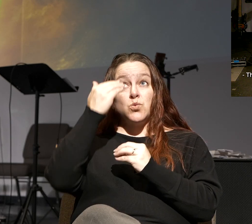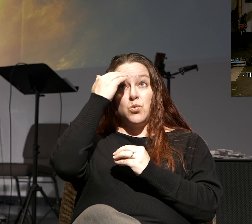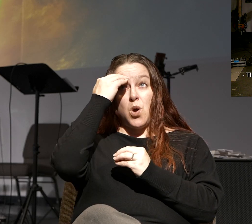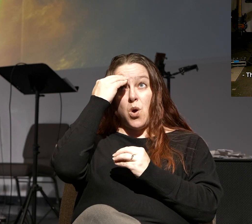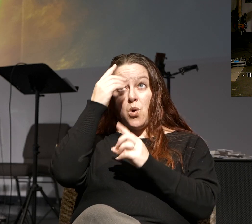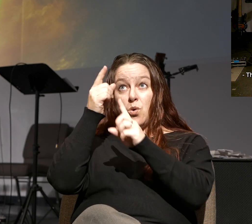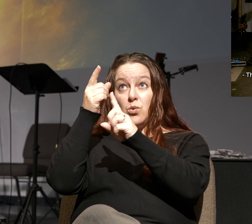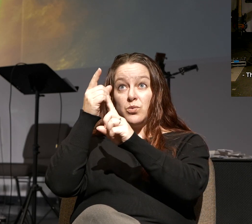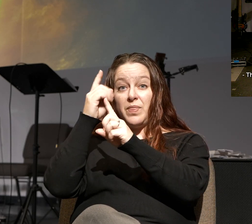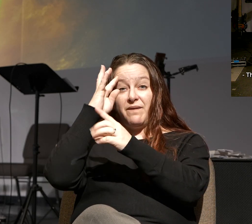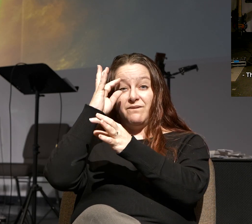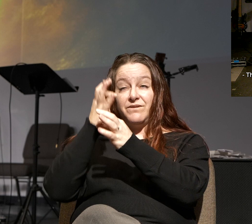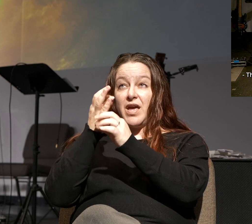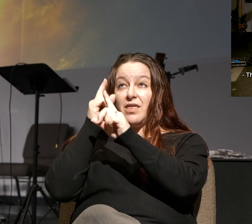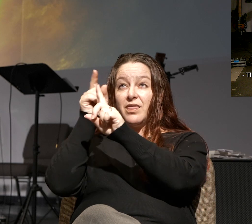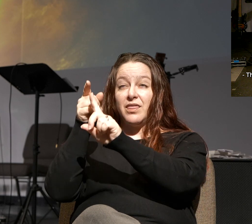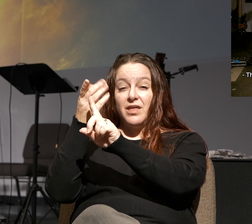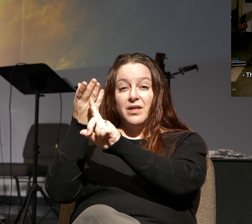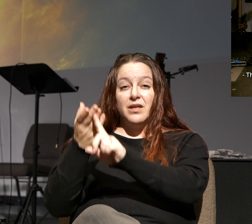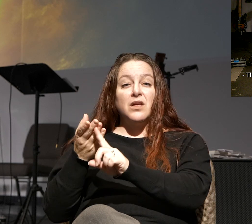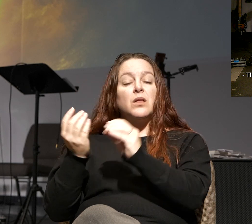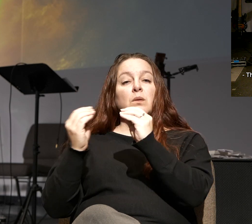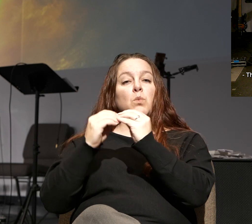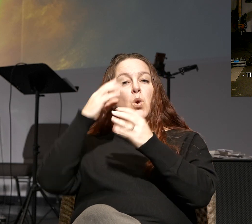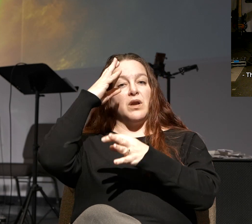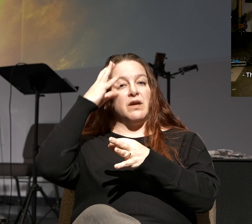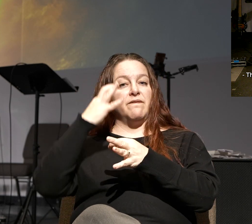object of your faith, the more your faith will be unshakable.